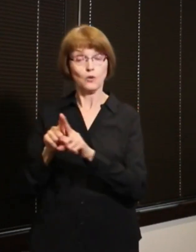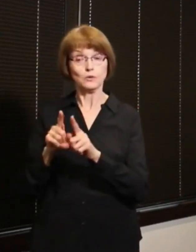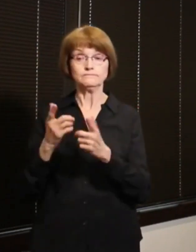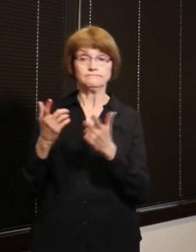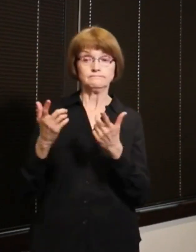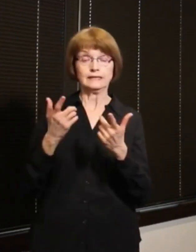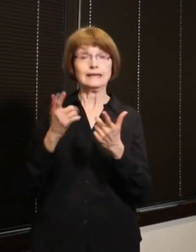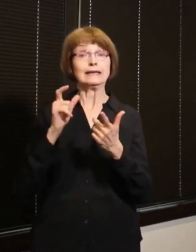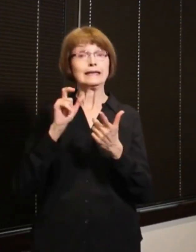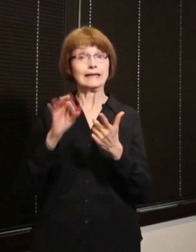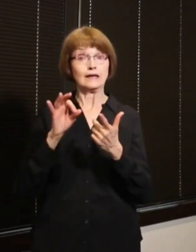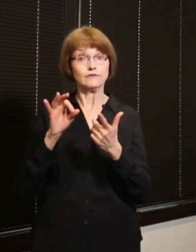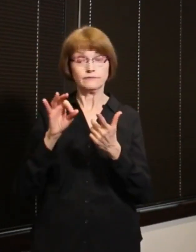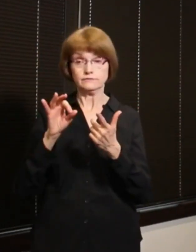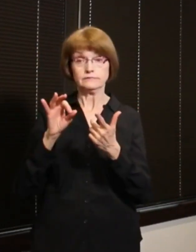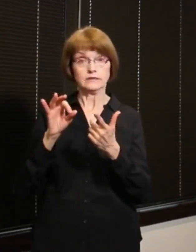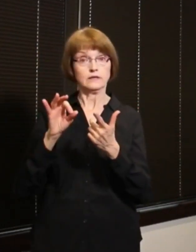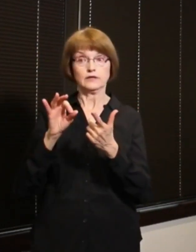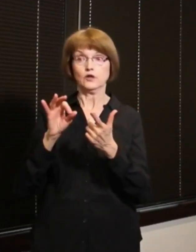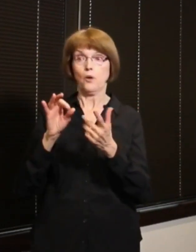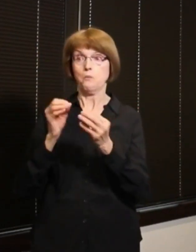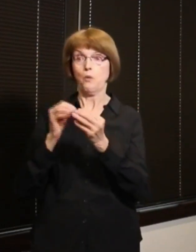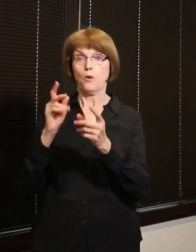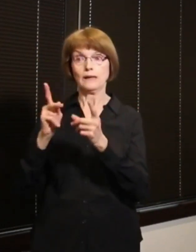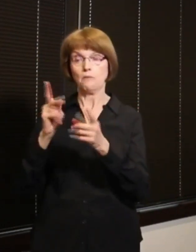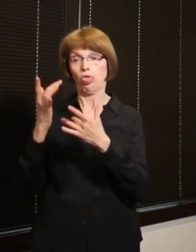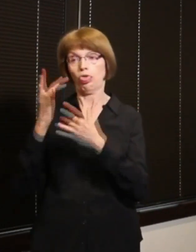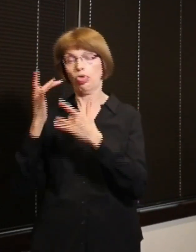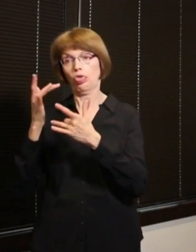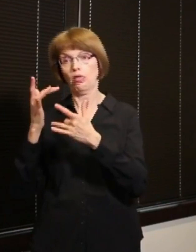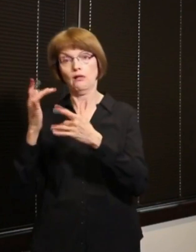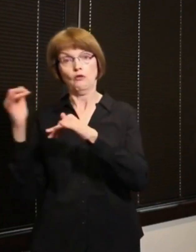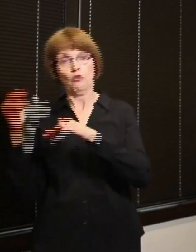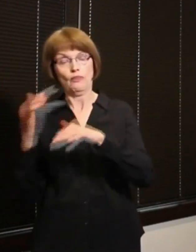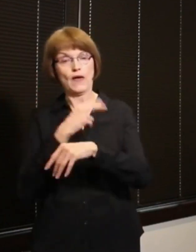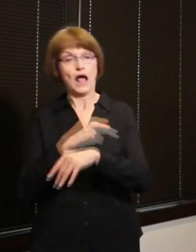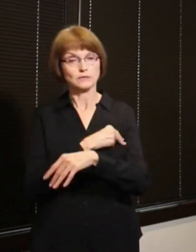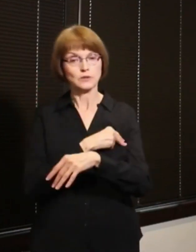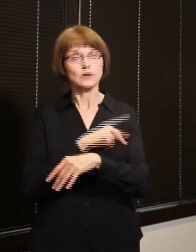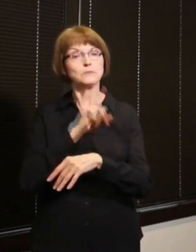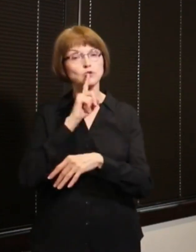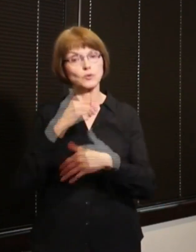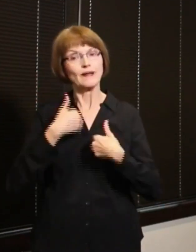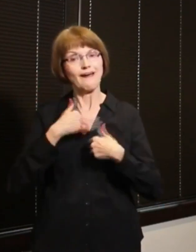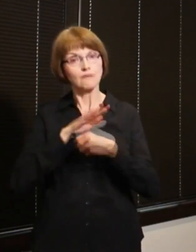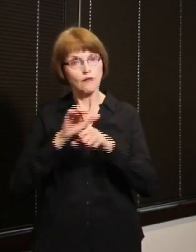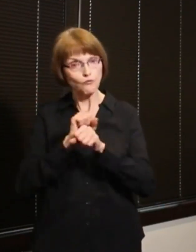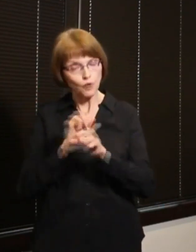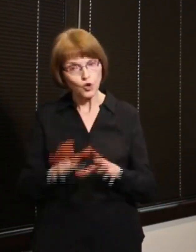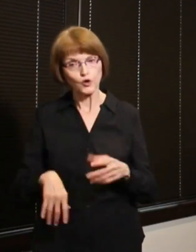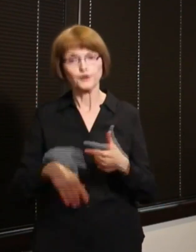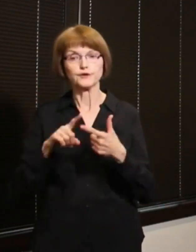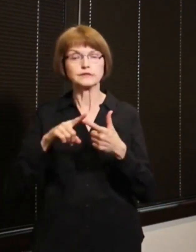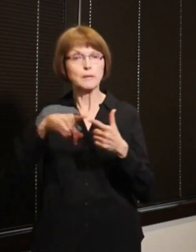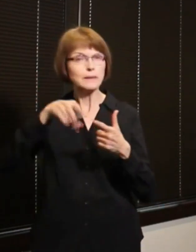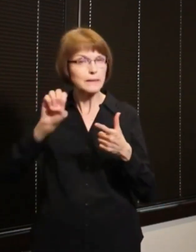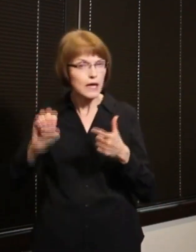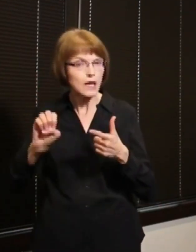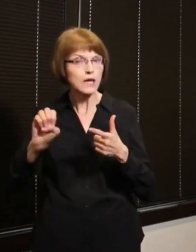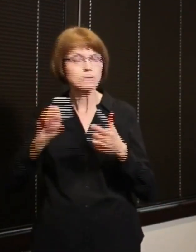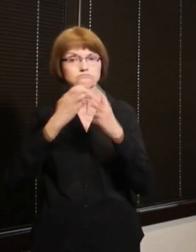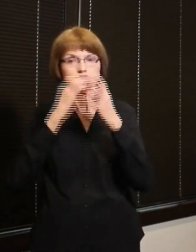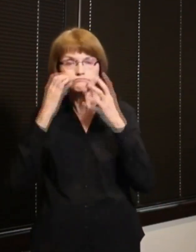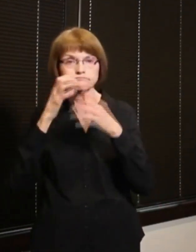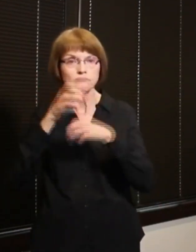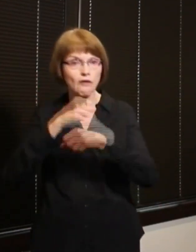more patients coming in we want to make sure that we have personal protective equipment because as you can